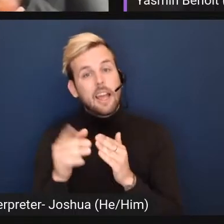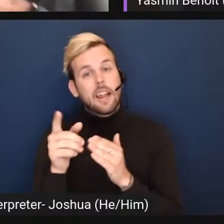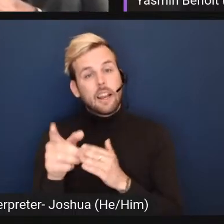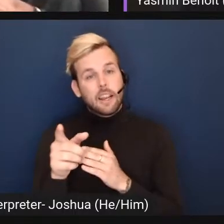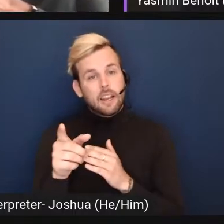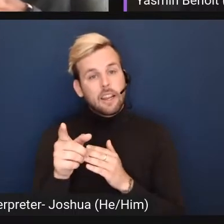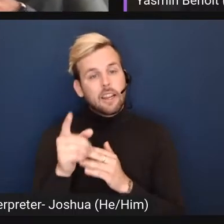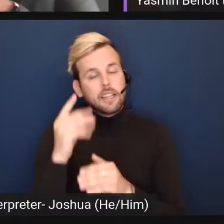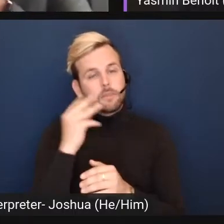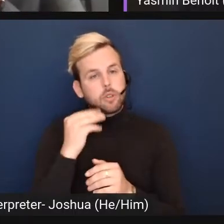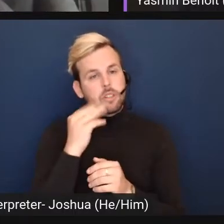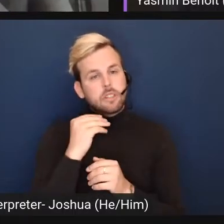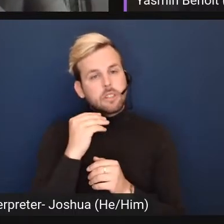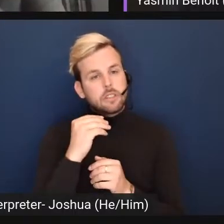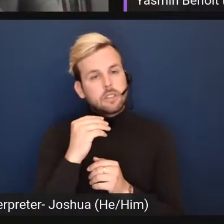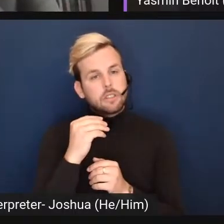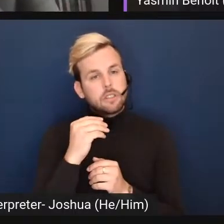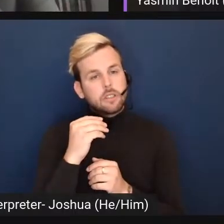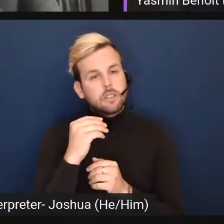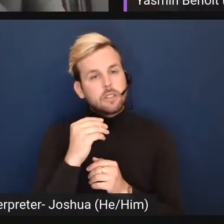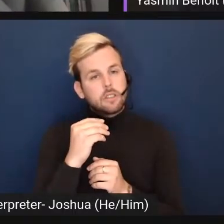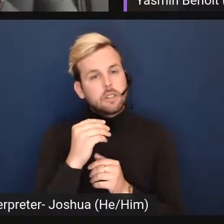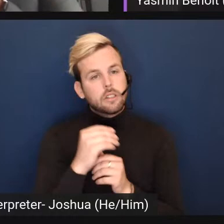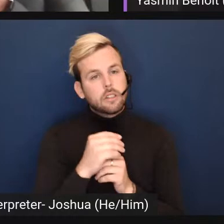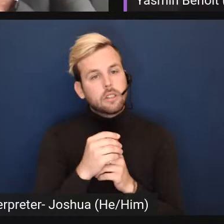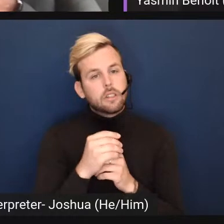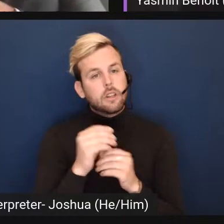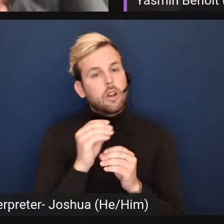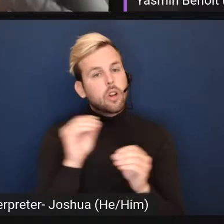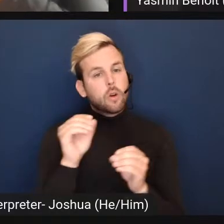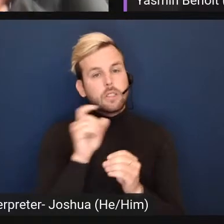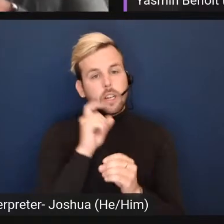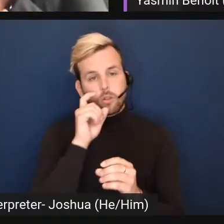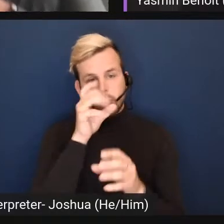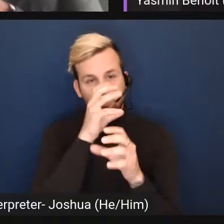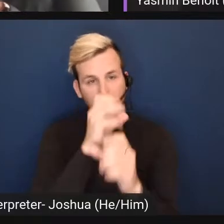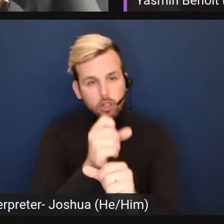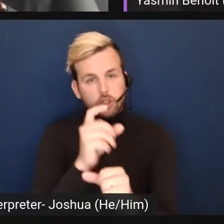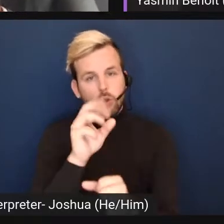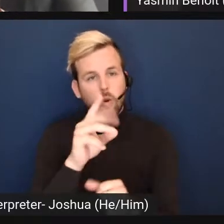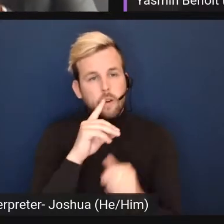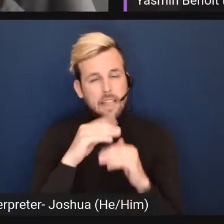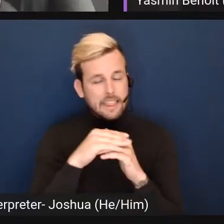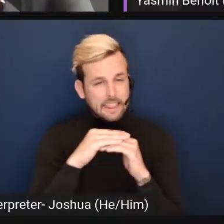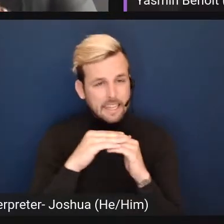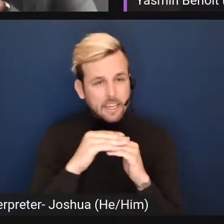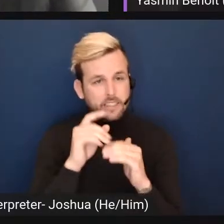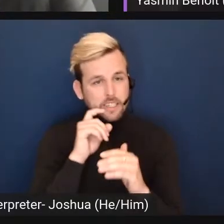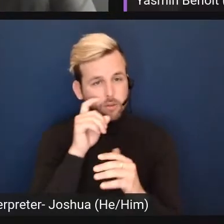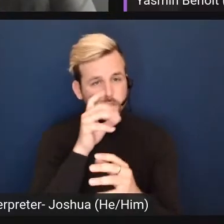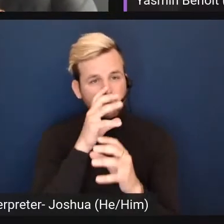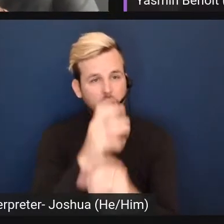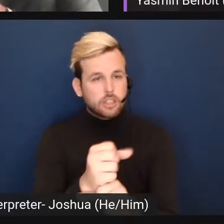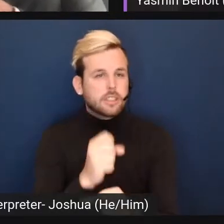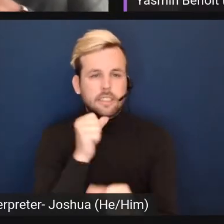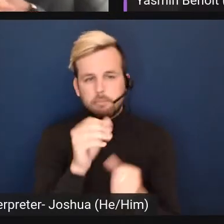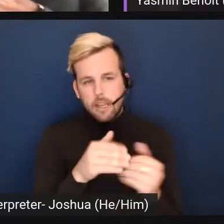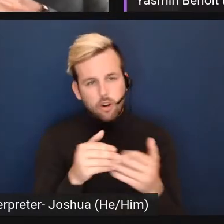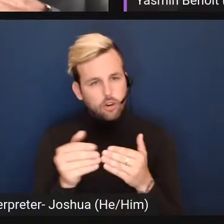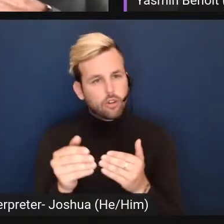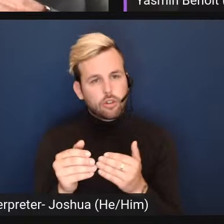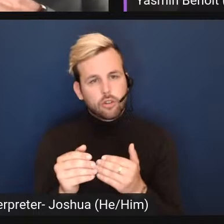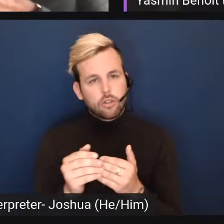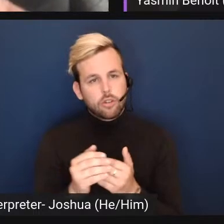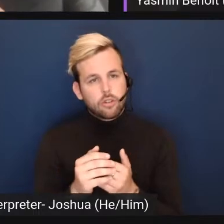experienced either no sexual attraction or so little sexual attraction that it really didn't matter. Um,